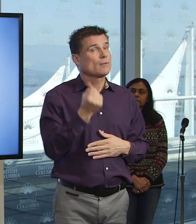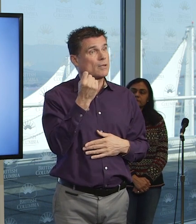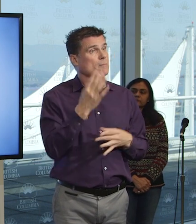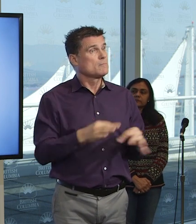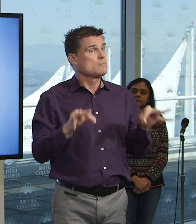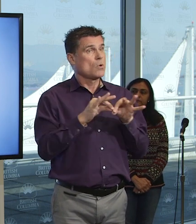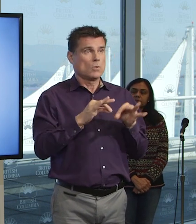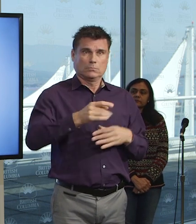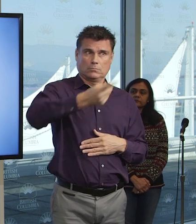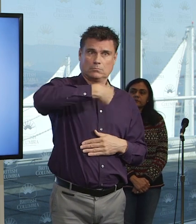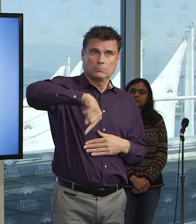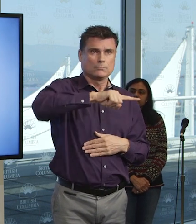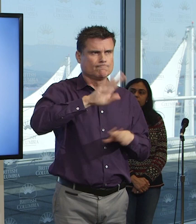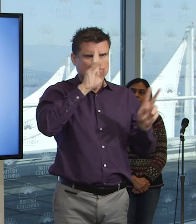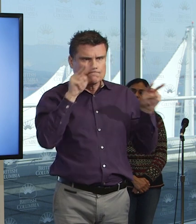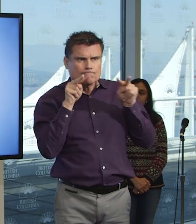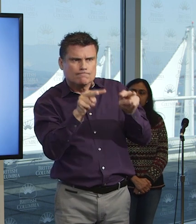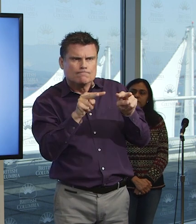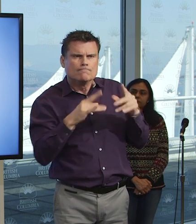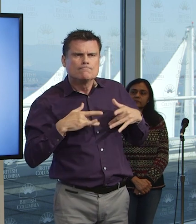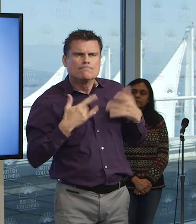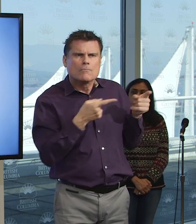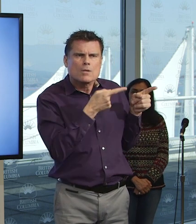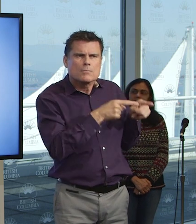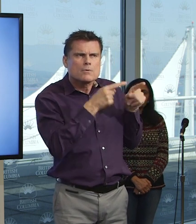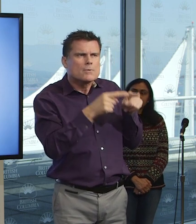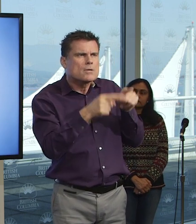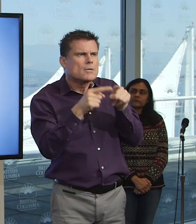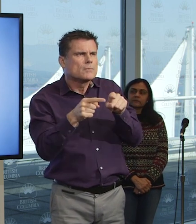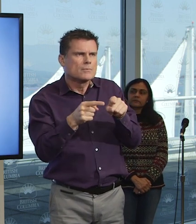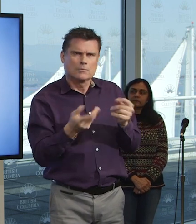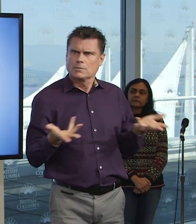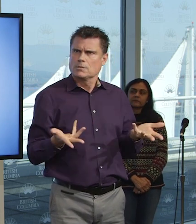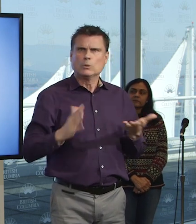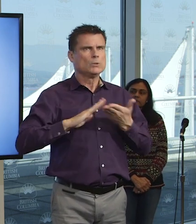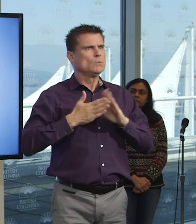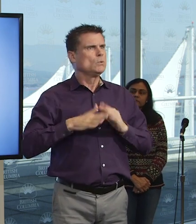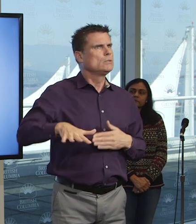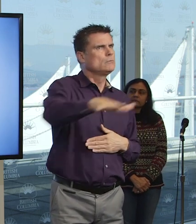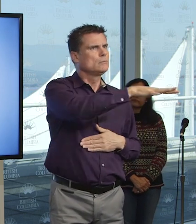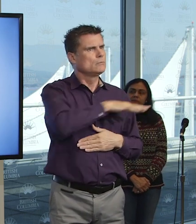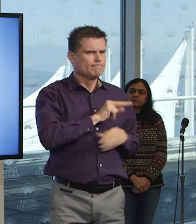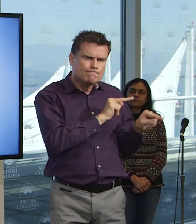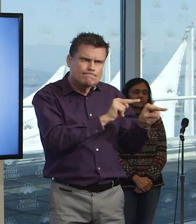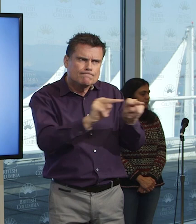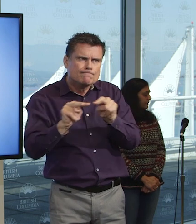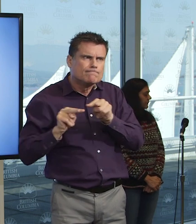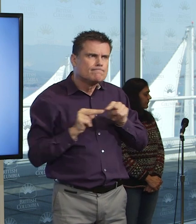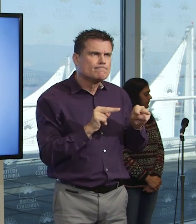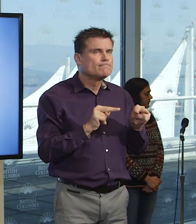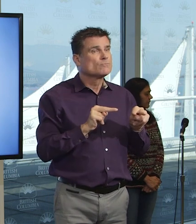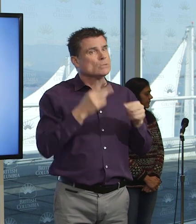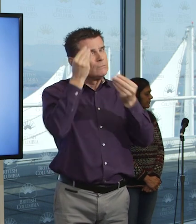attention to what's happening in our community and take those measures that we have been talking about all along. So this is not only